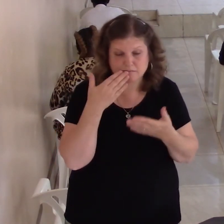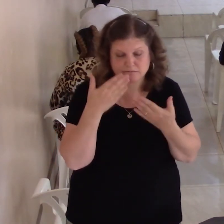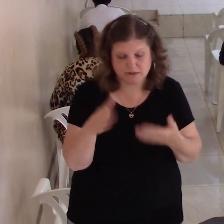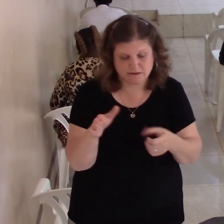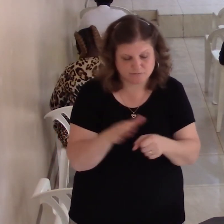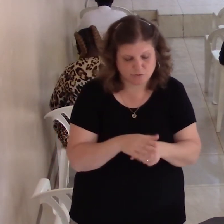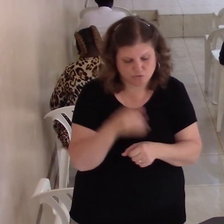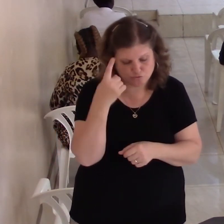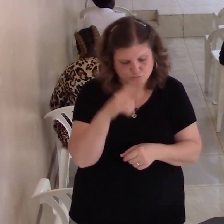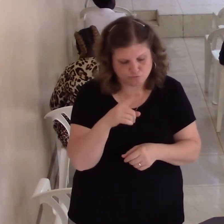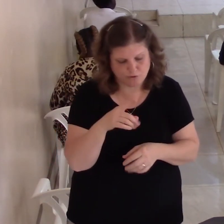appreciate there's so many things.